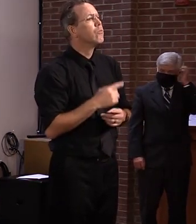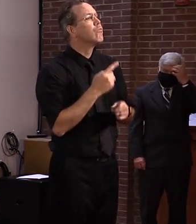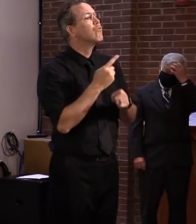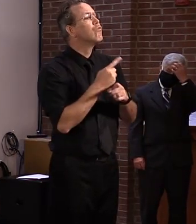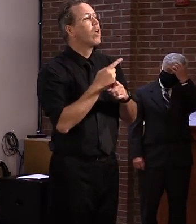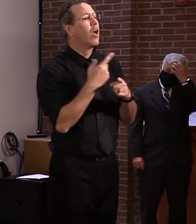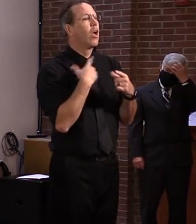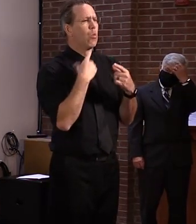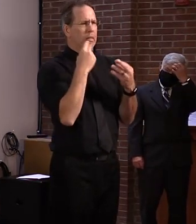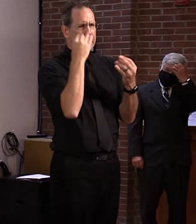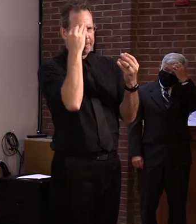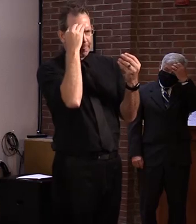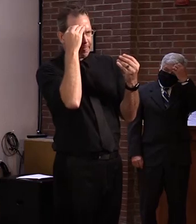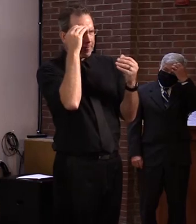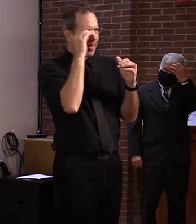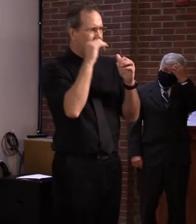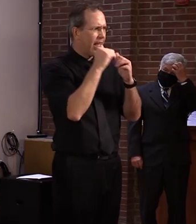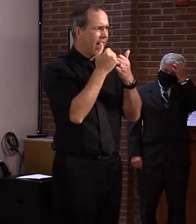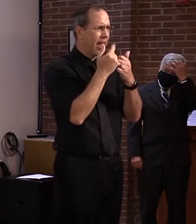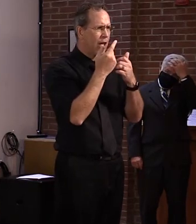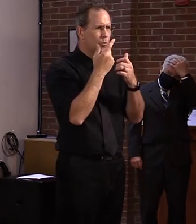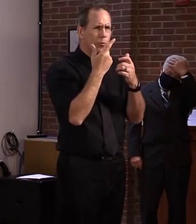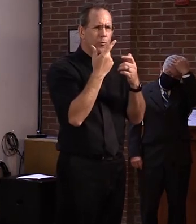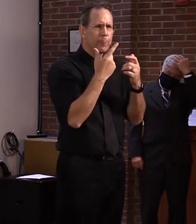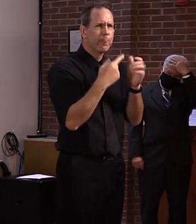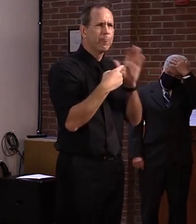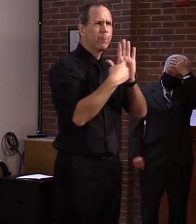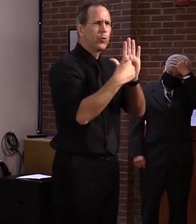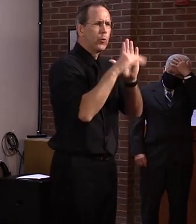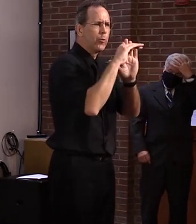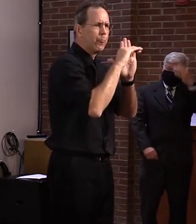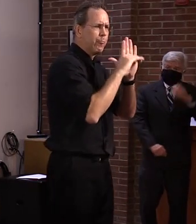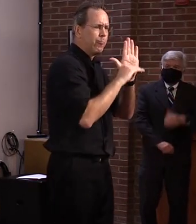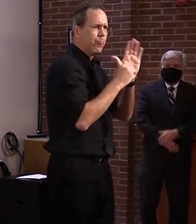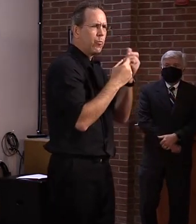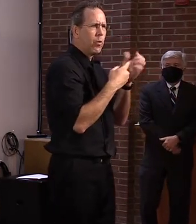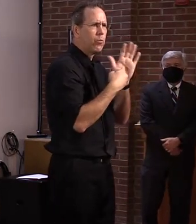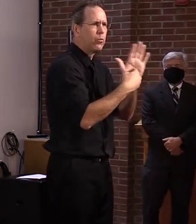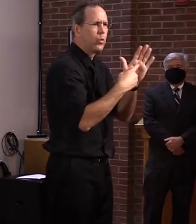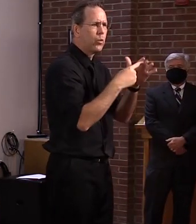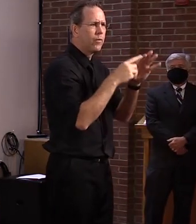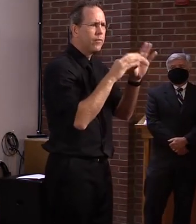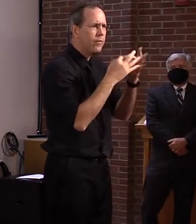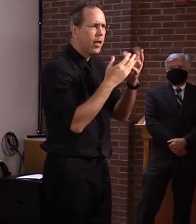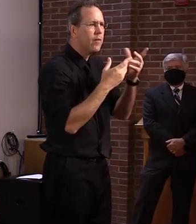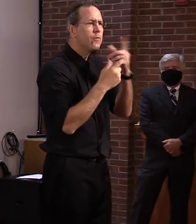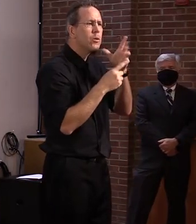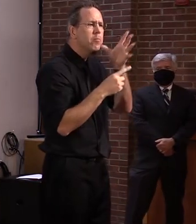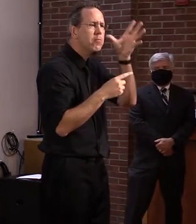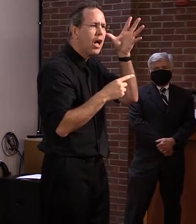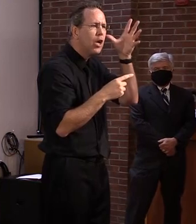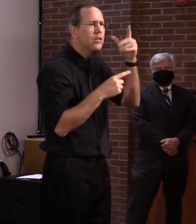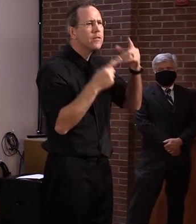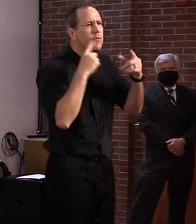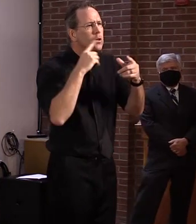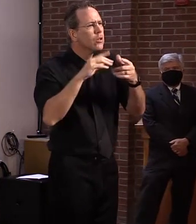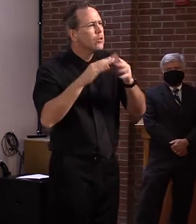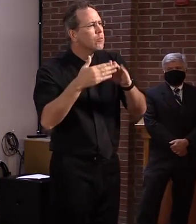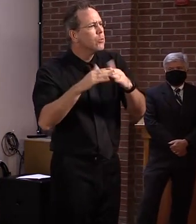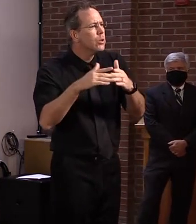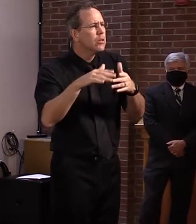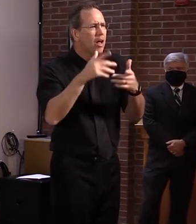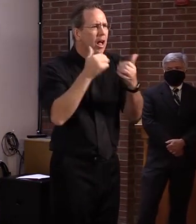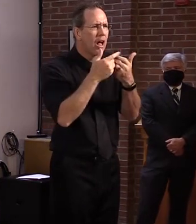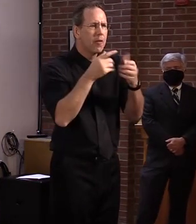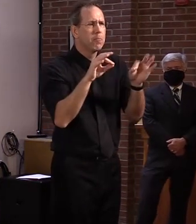as transparent as possible, because that information is very critical, not only to parents, but also to local decision-makers. the flip side of that is we have